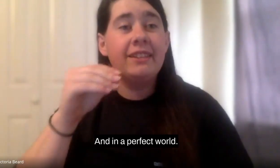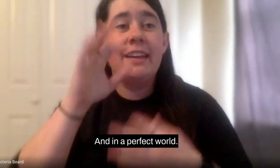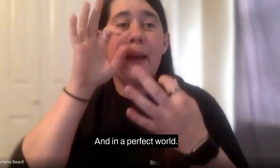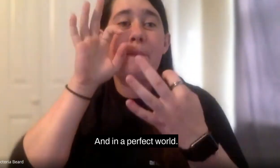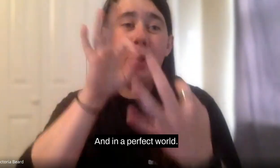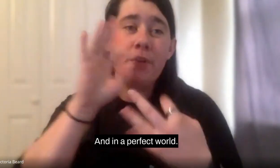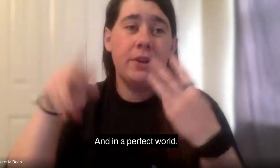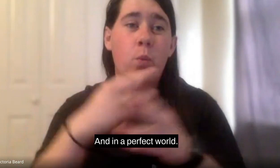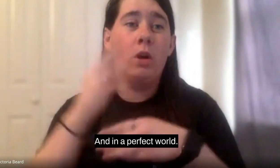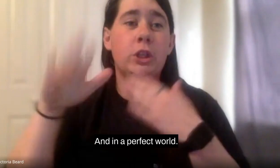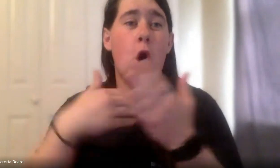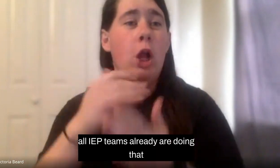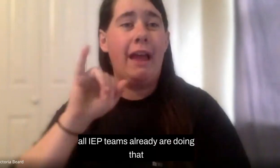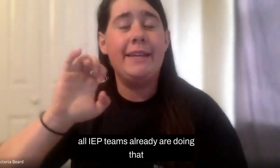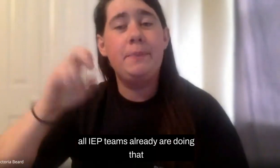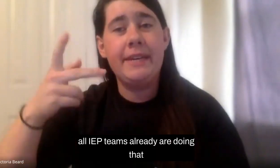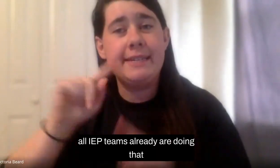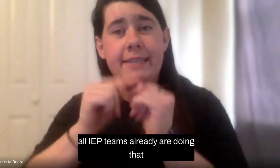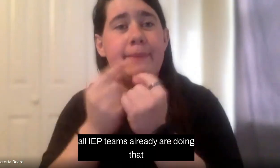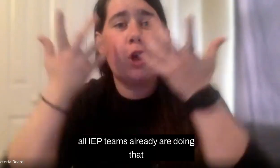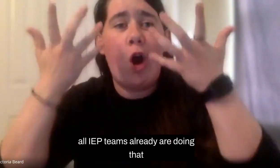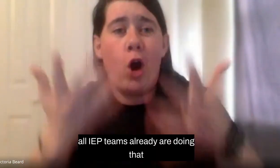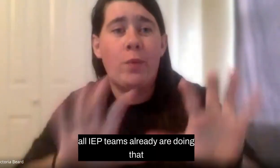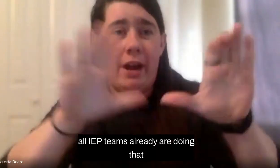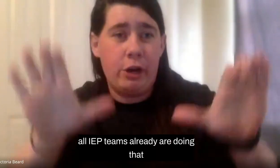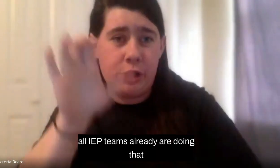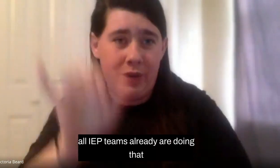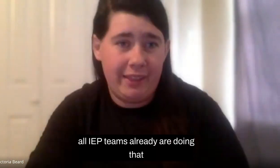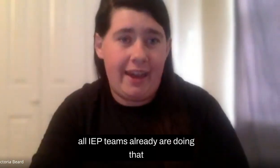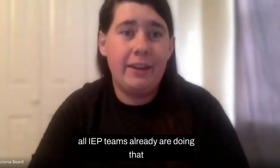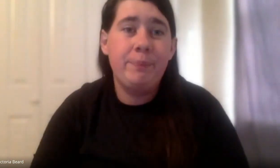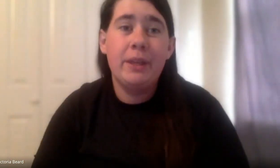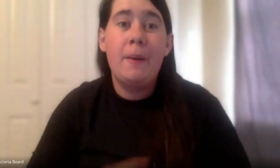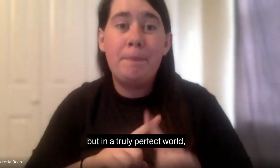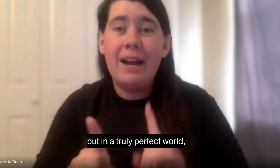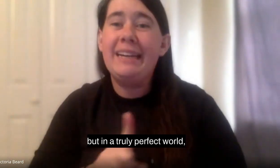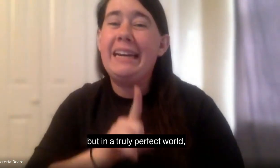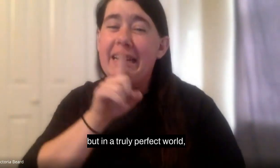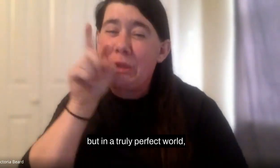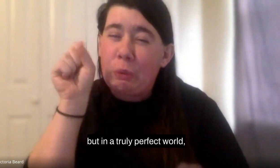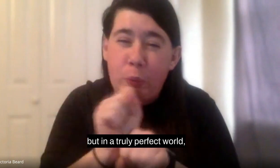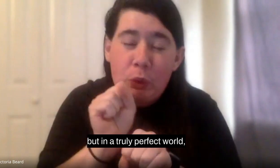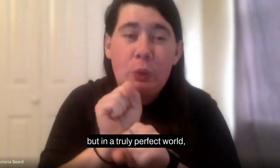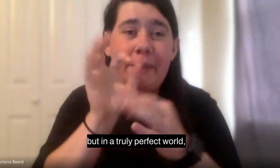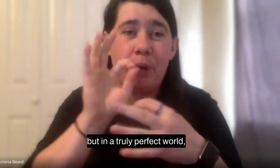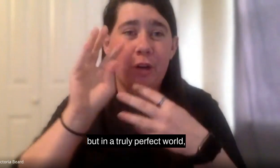in a perfect world, all IEP teams already are doing that. But in a truly perfect